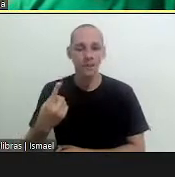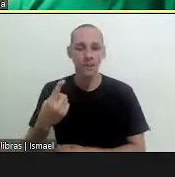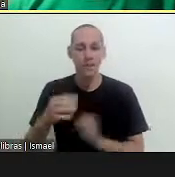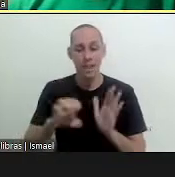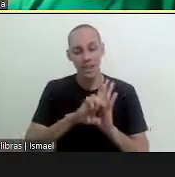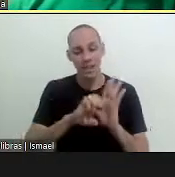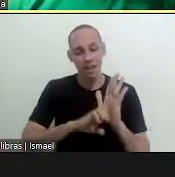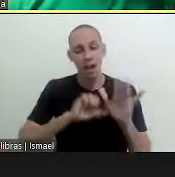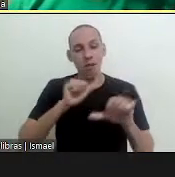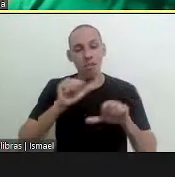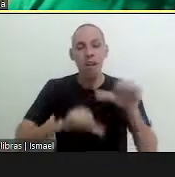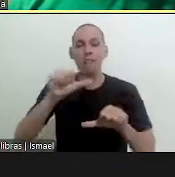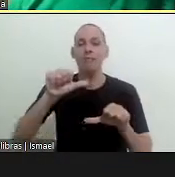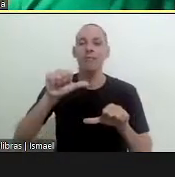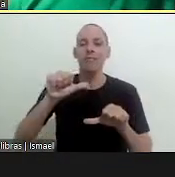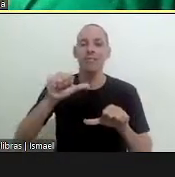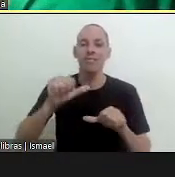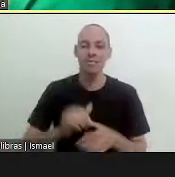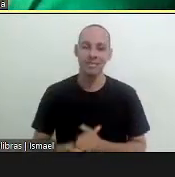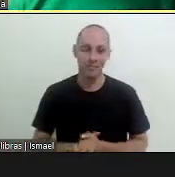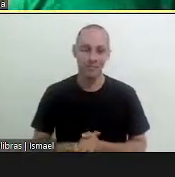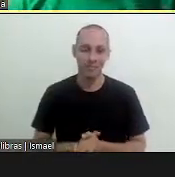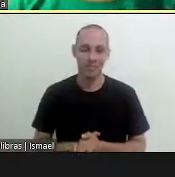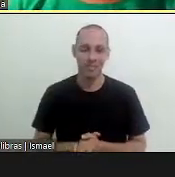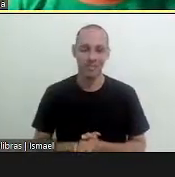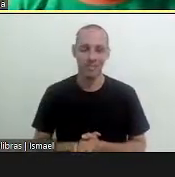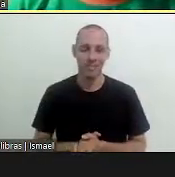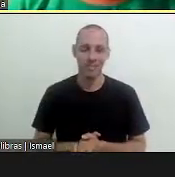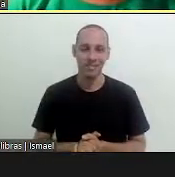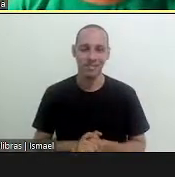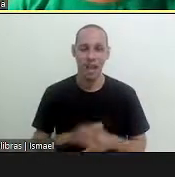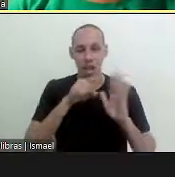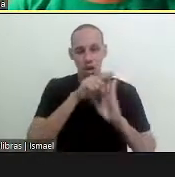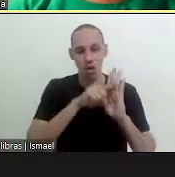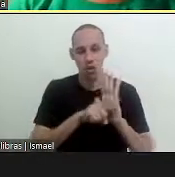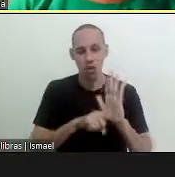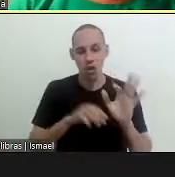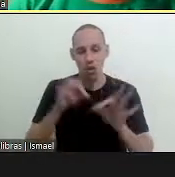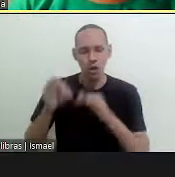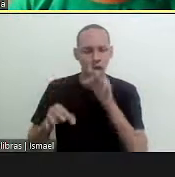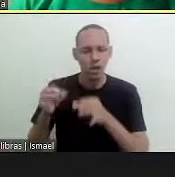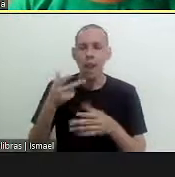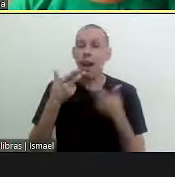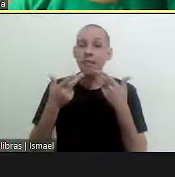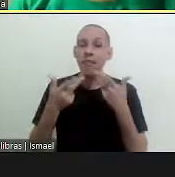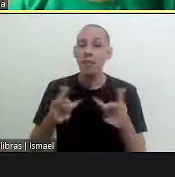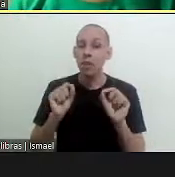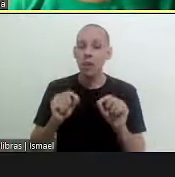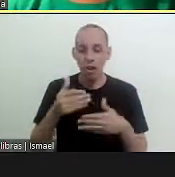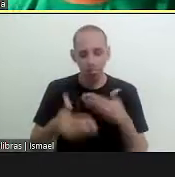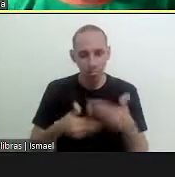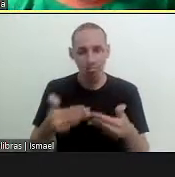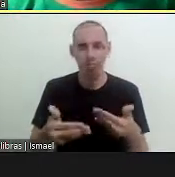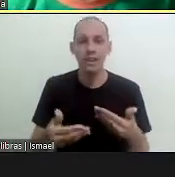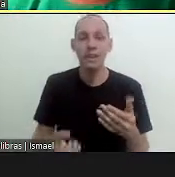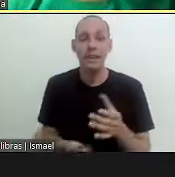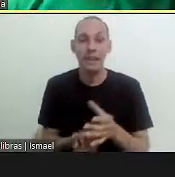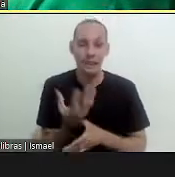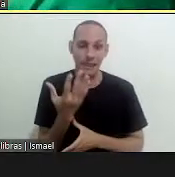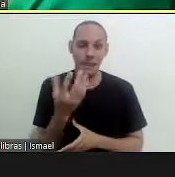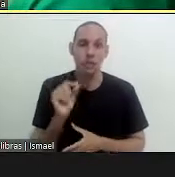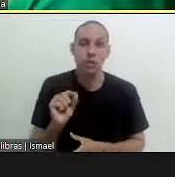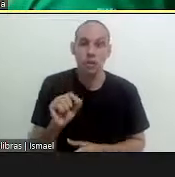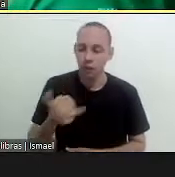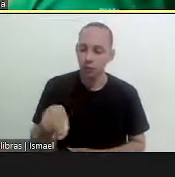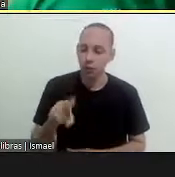to reformulate the statutes an advance which the legal consultancy told us that would be an advance